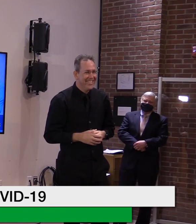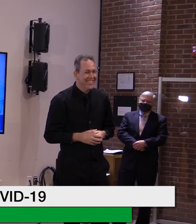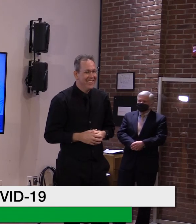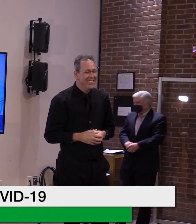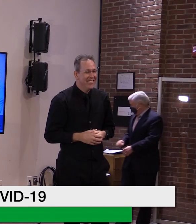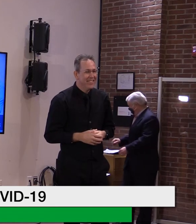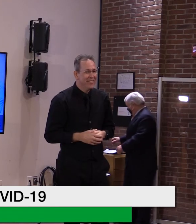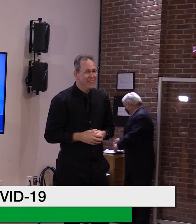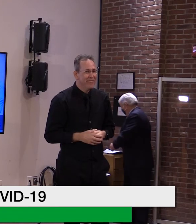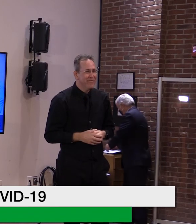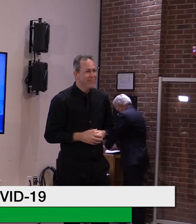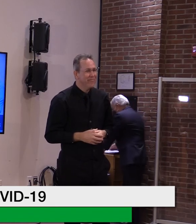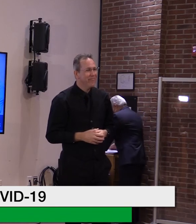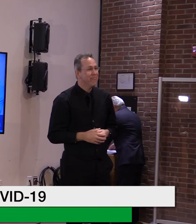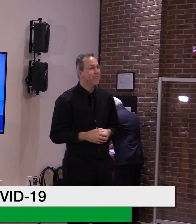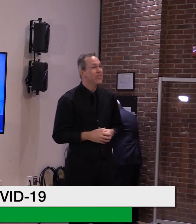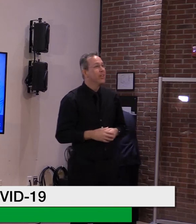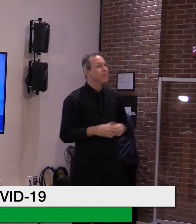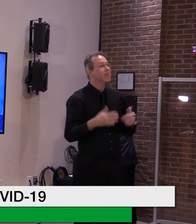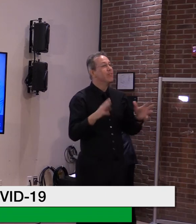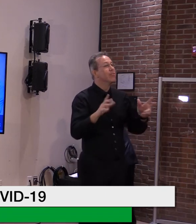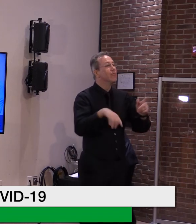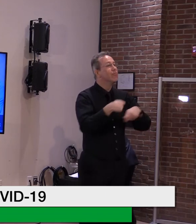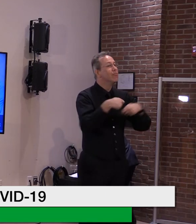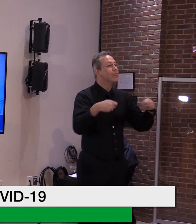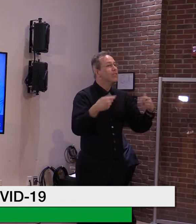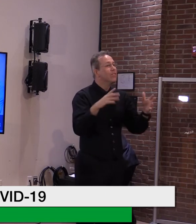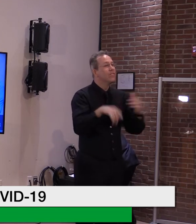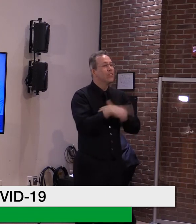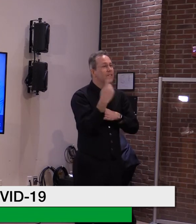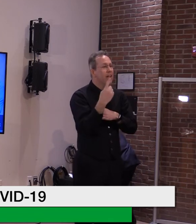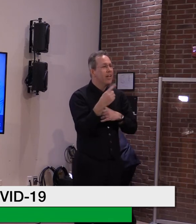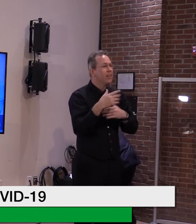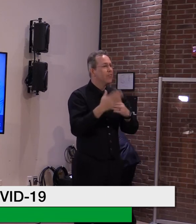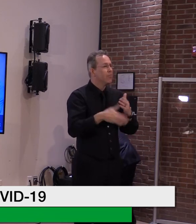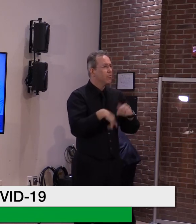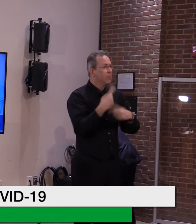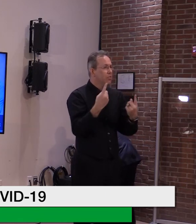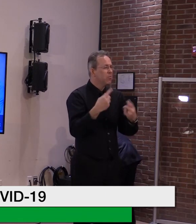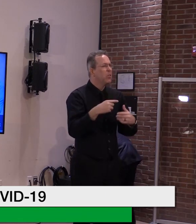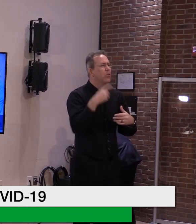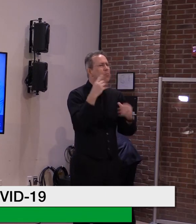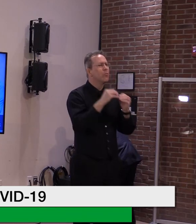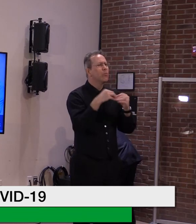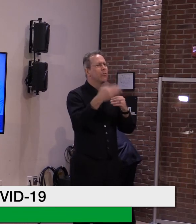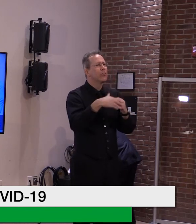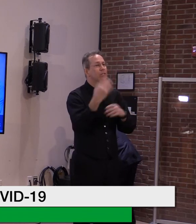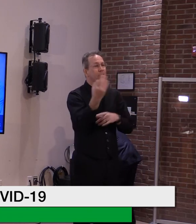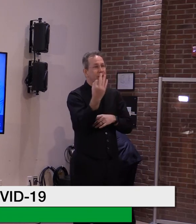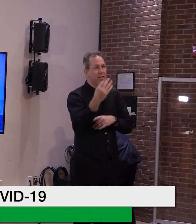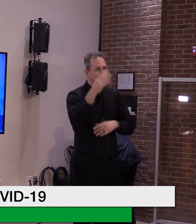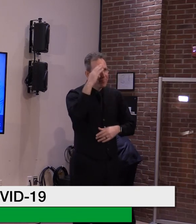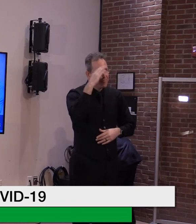All right. Thank you. Thank you very much. And that concludes the media briefing. We'll see you again on Friday.